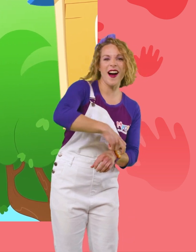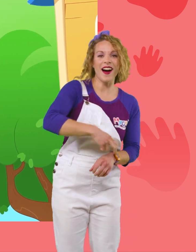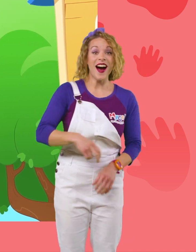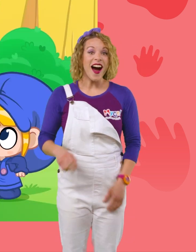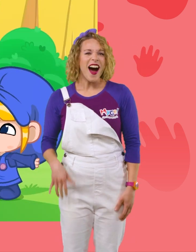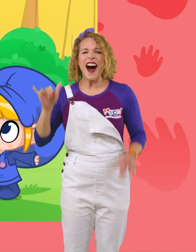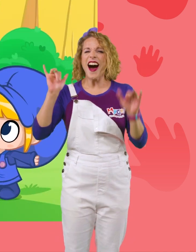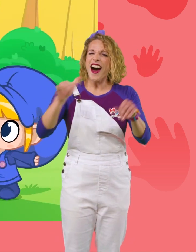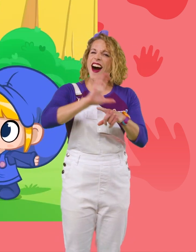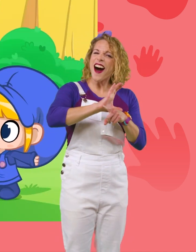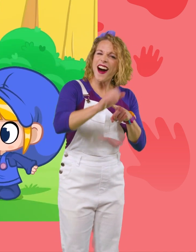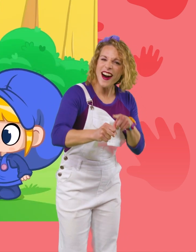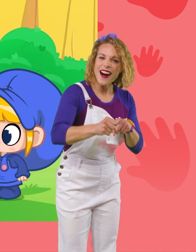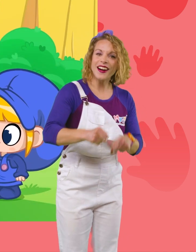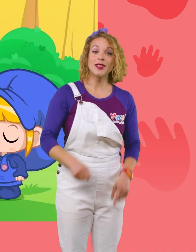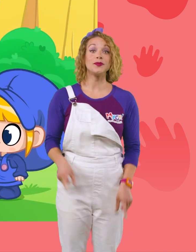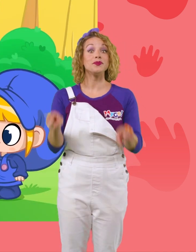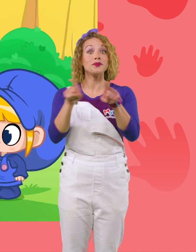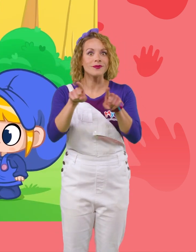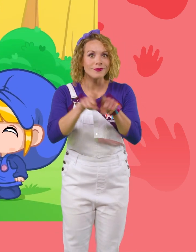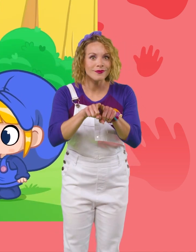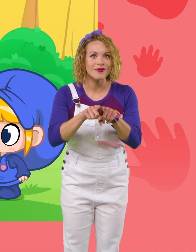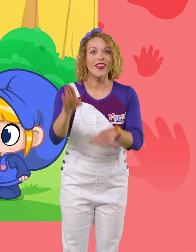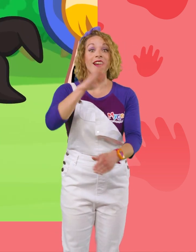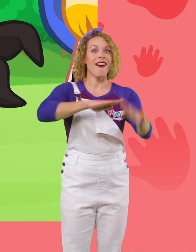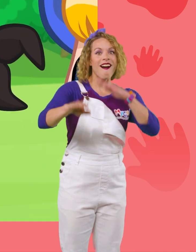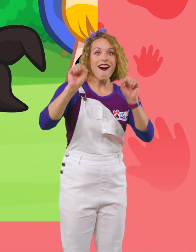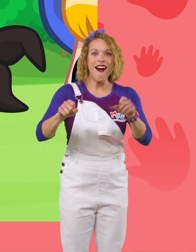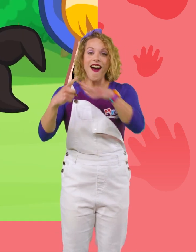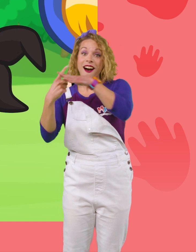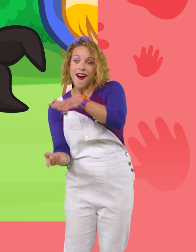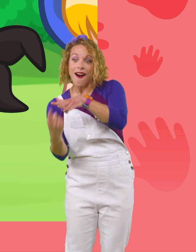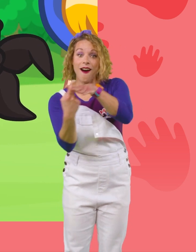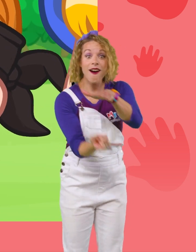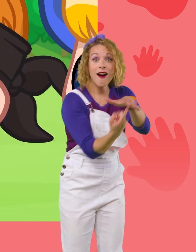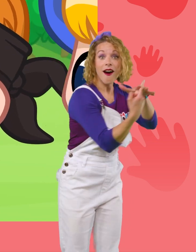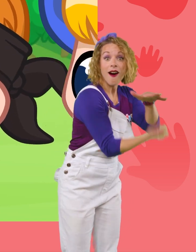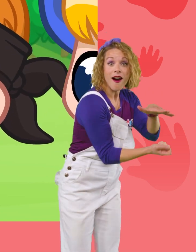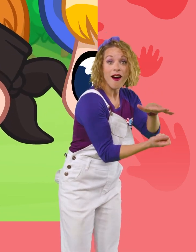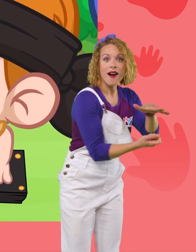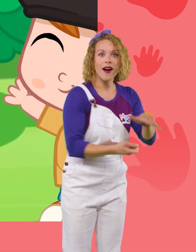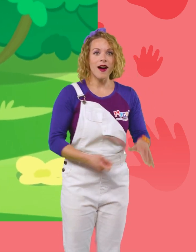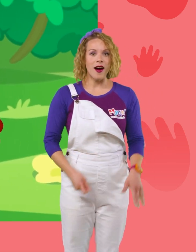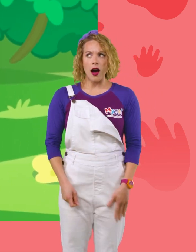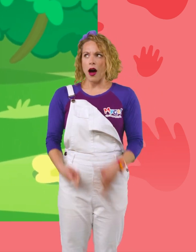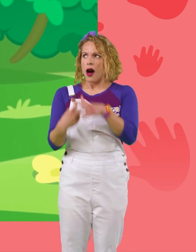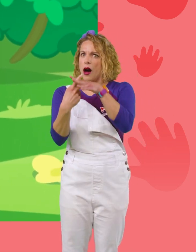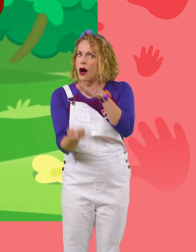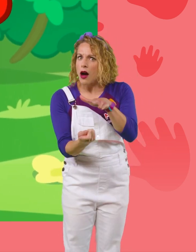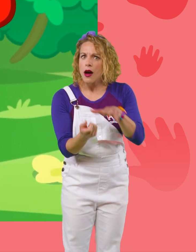That's awesome! Also, a ninja can hide himself everywhere. Hide? Uh